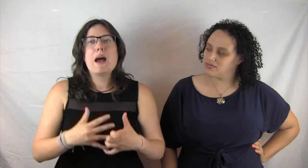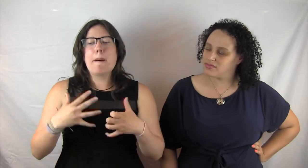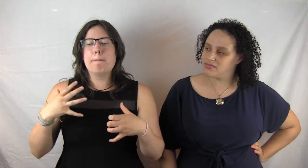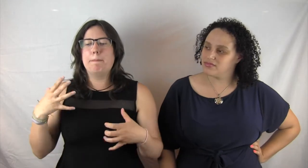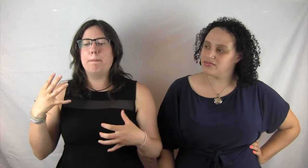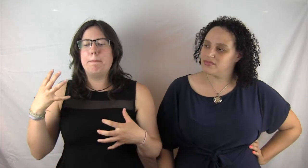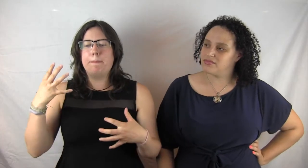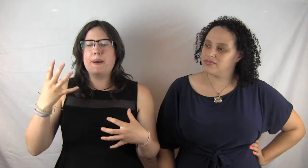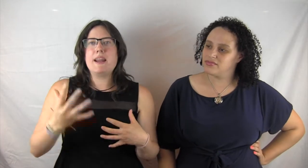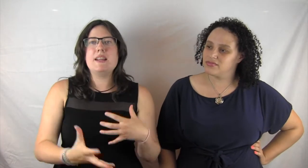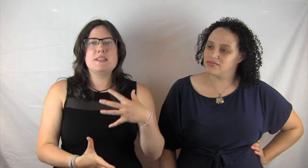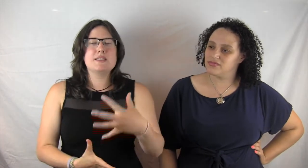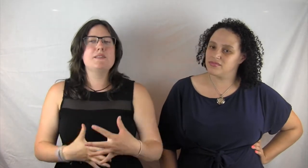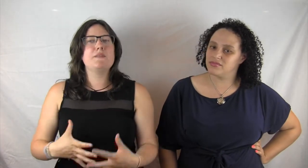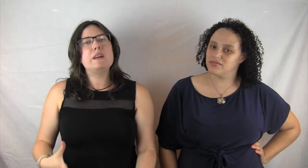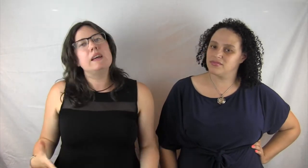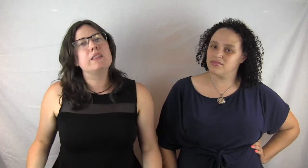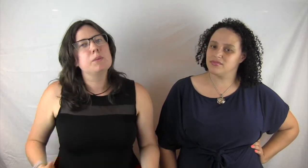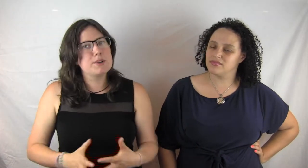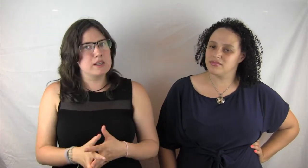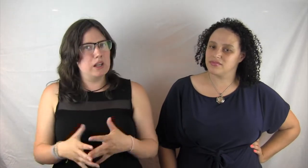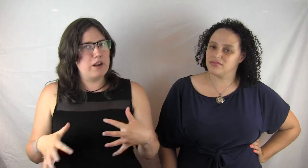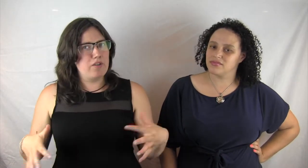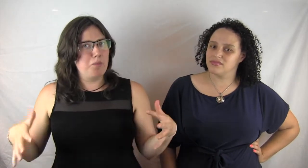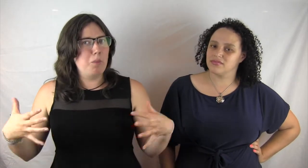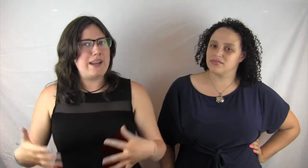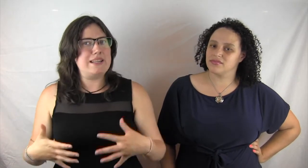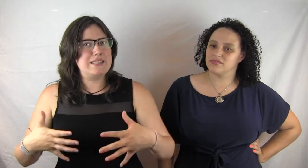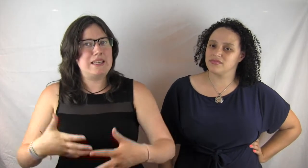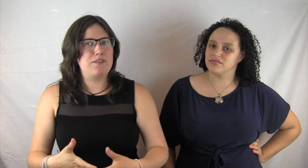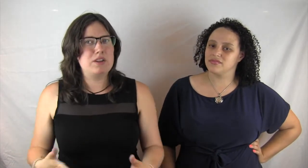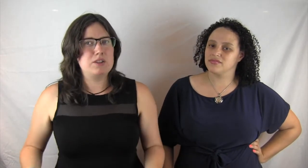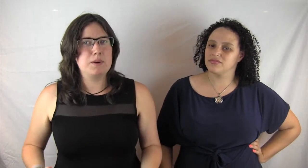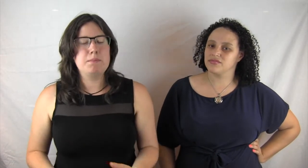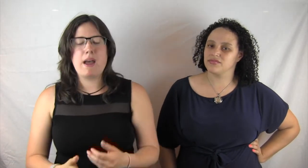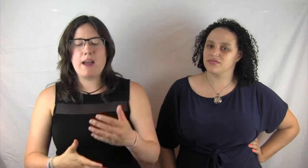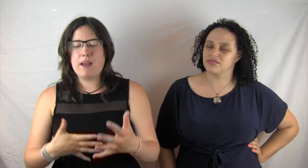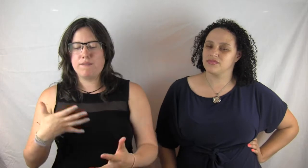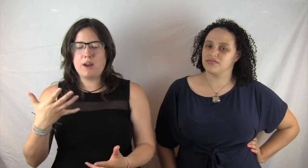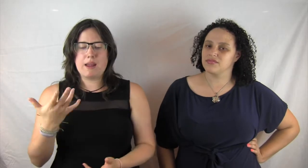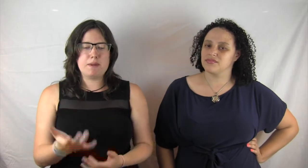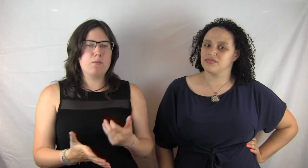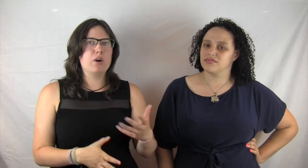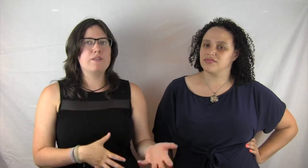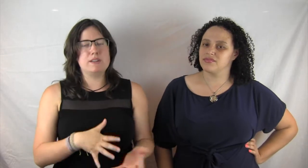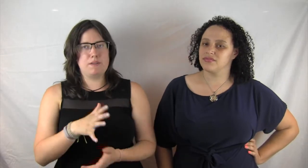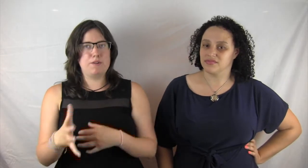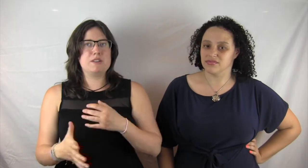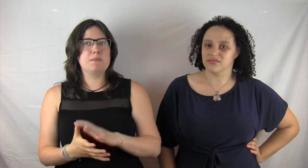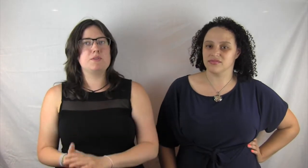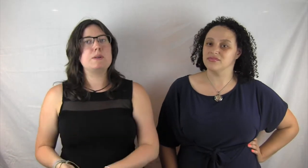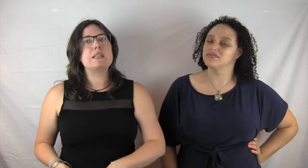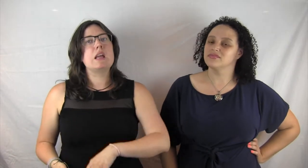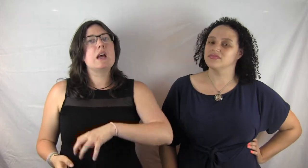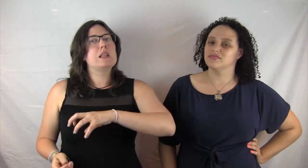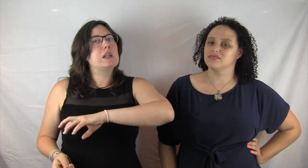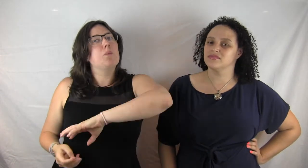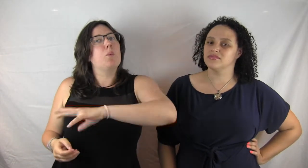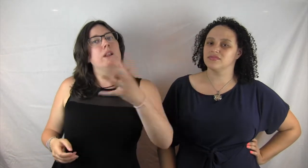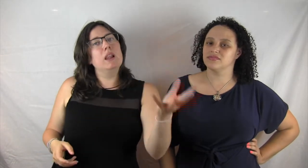but it doesn't feel like there was a lot of weight given to it. If there had been more of a difference between what